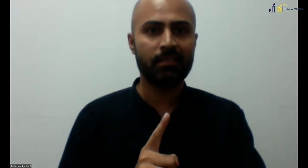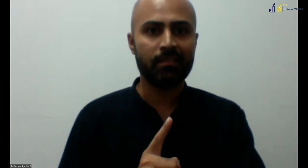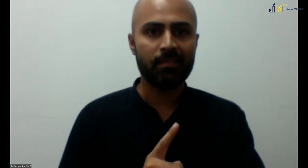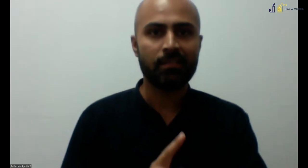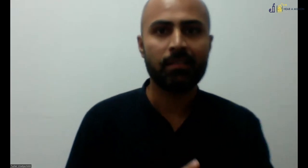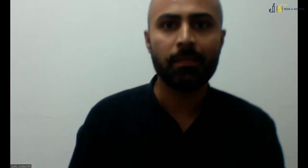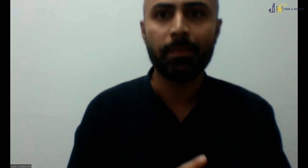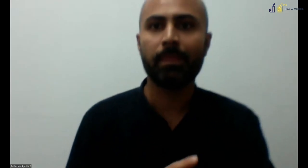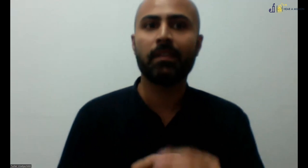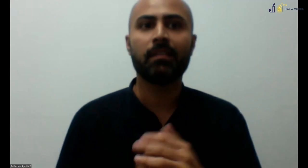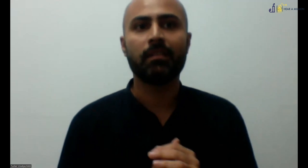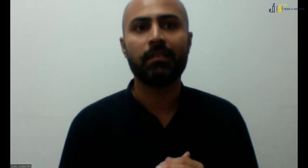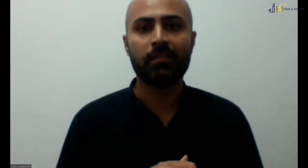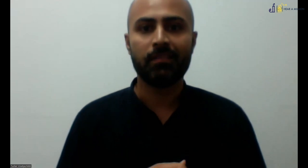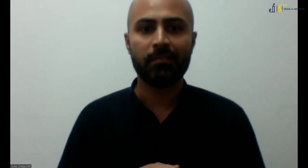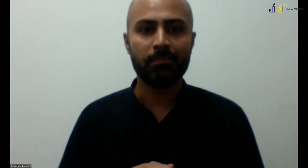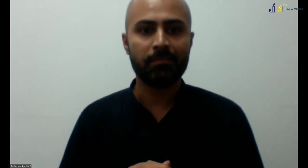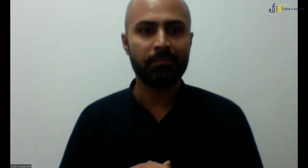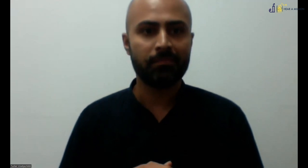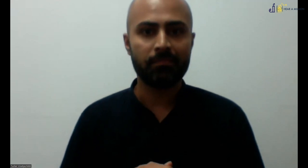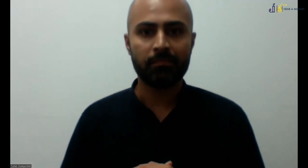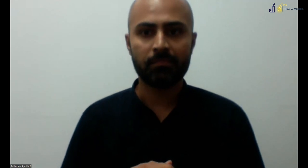Sapan again. Next, we would like to have Pallavi.